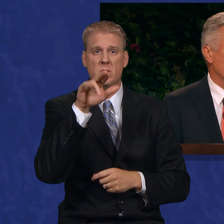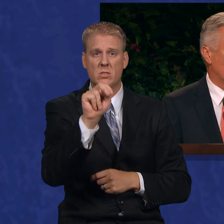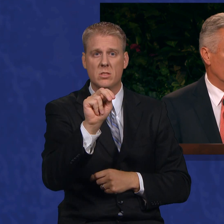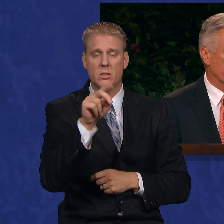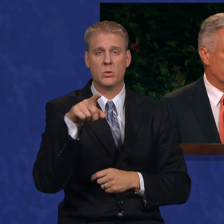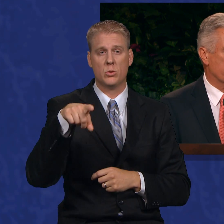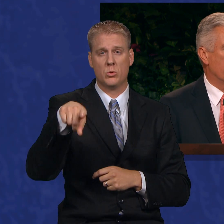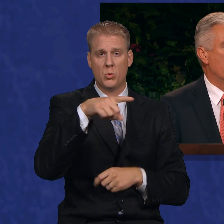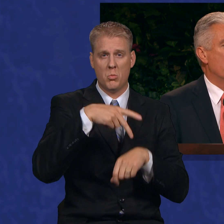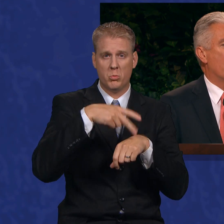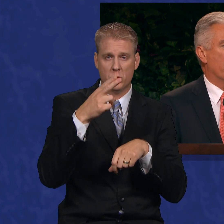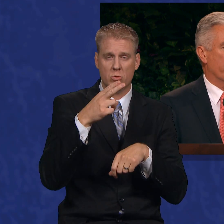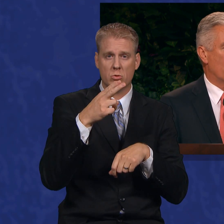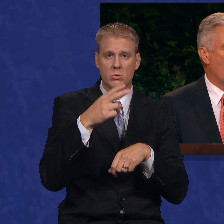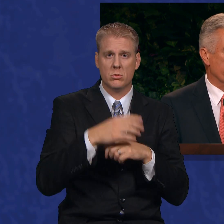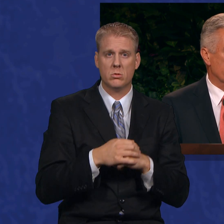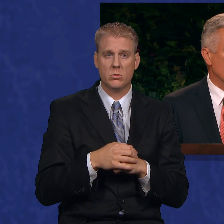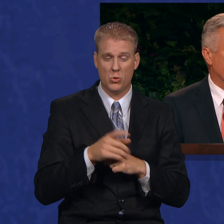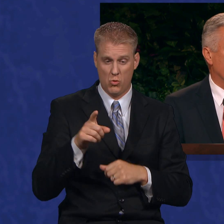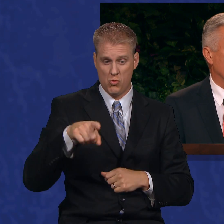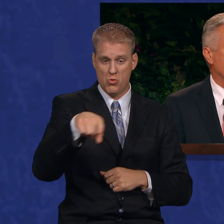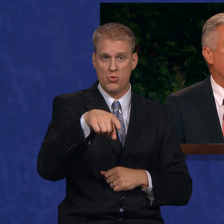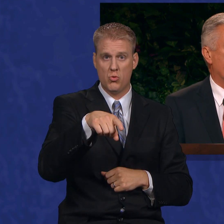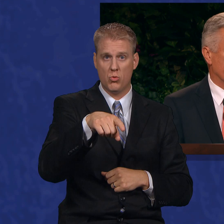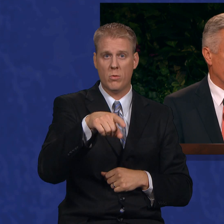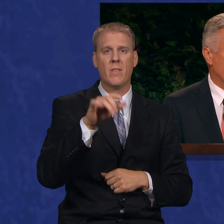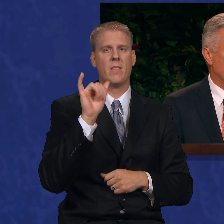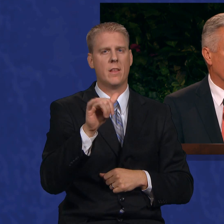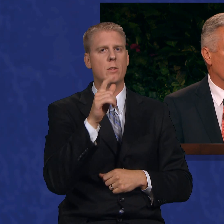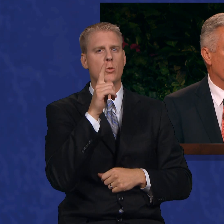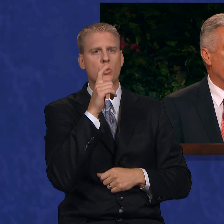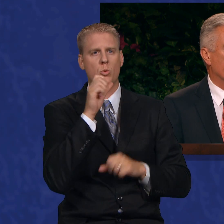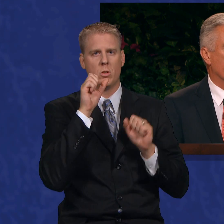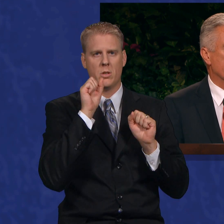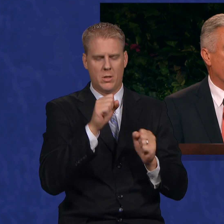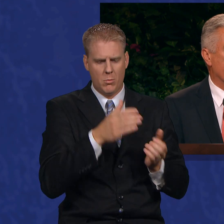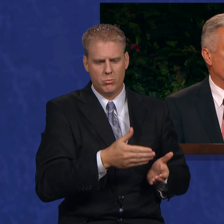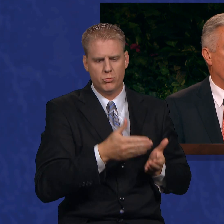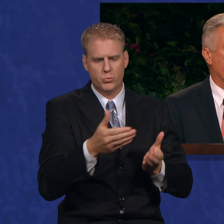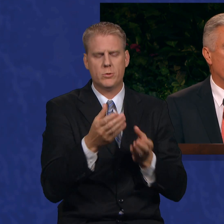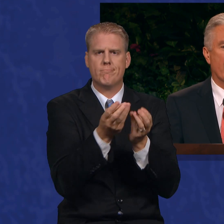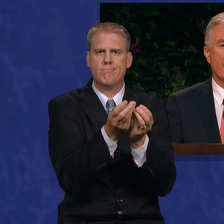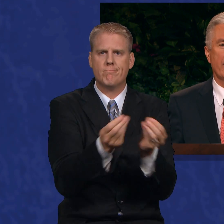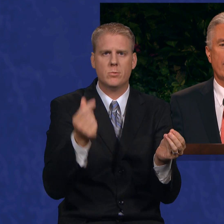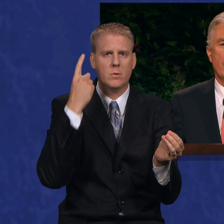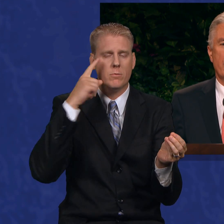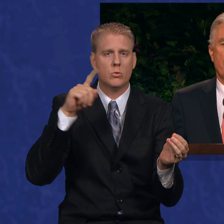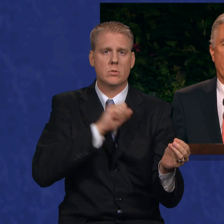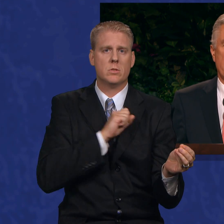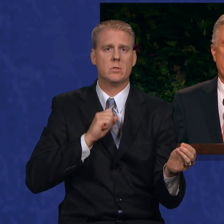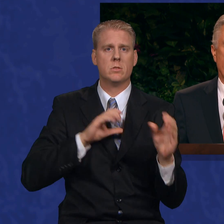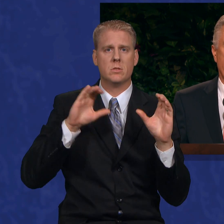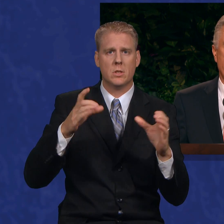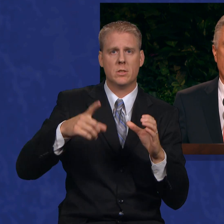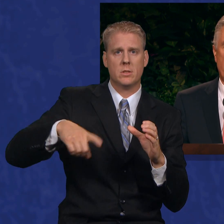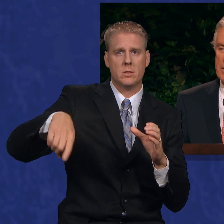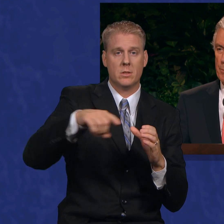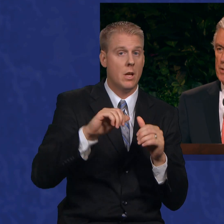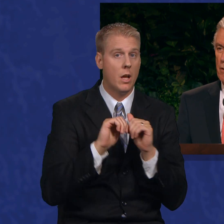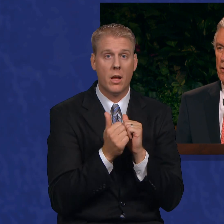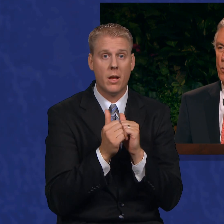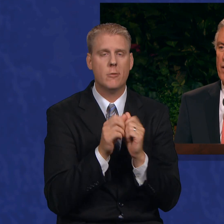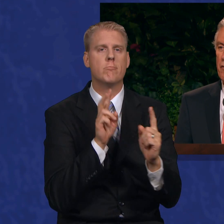priesthood holders, are the ones who can lead out and bring relief to the Saints by applying the inspired